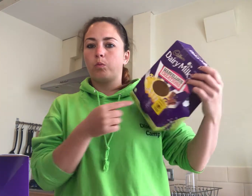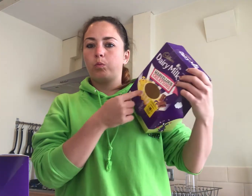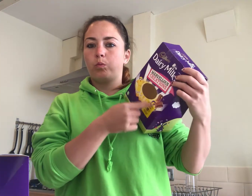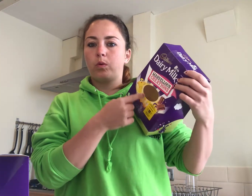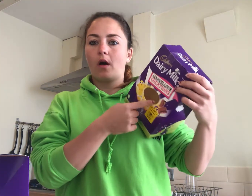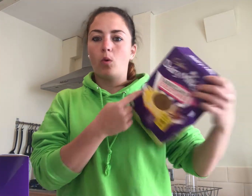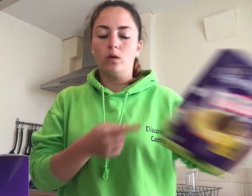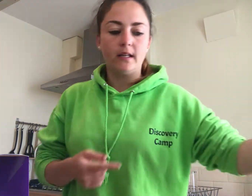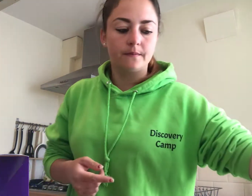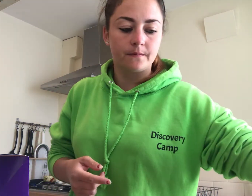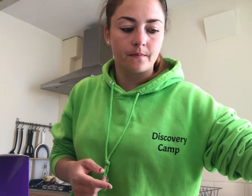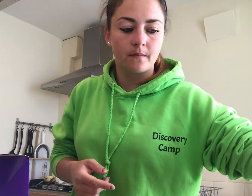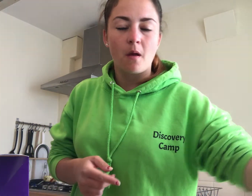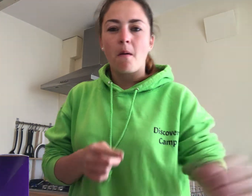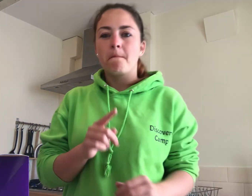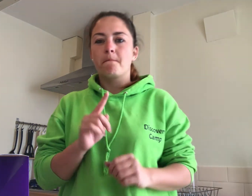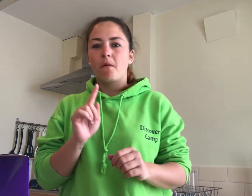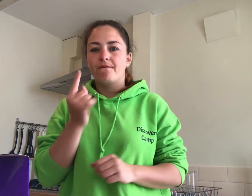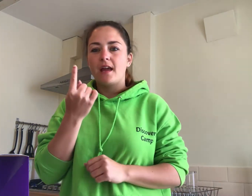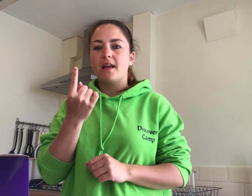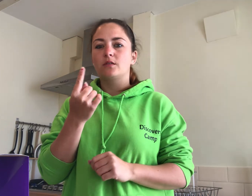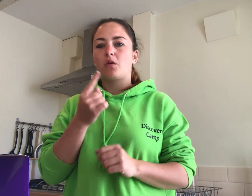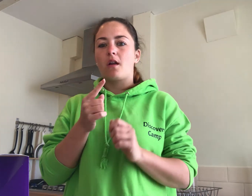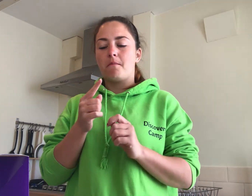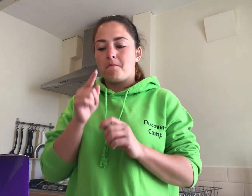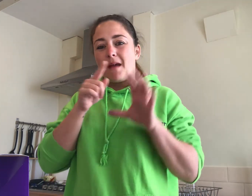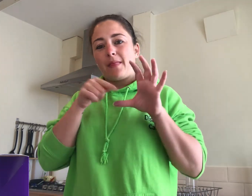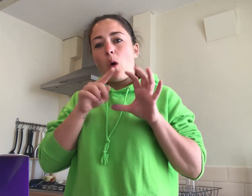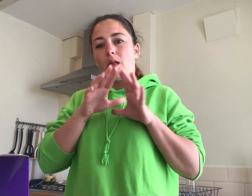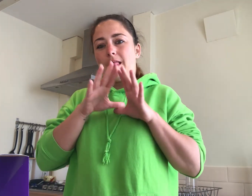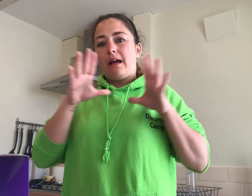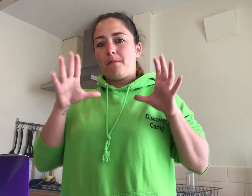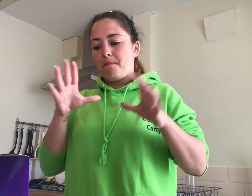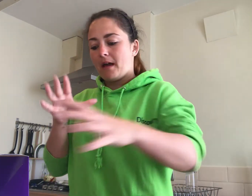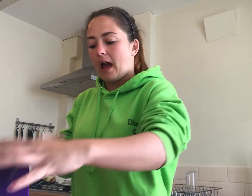with a hole in but first we're gonna make the hole a little bit bigger